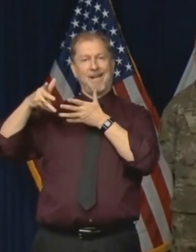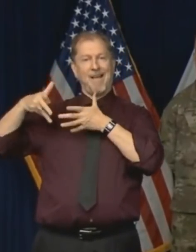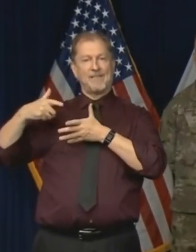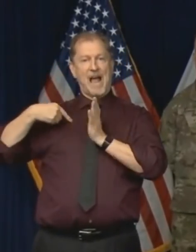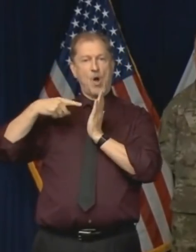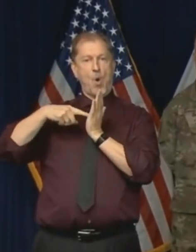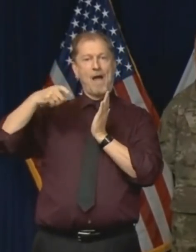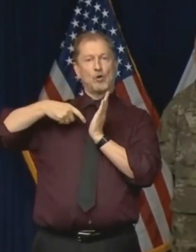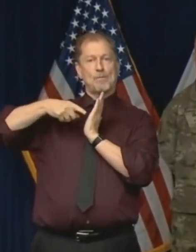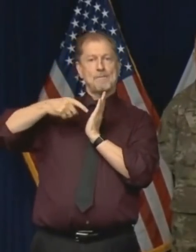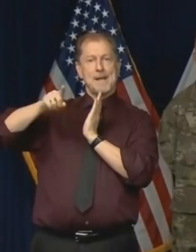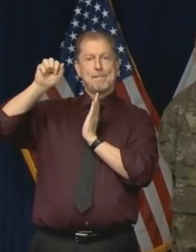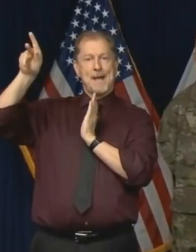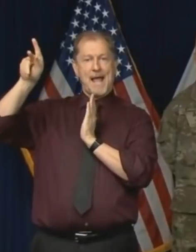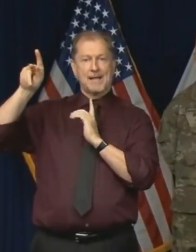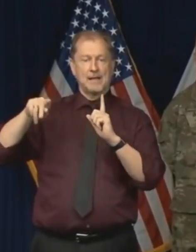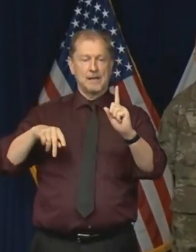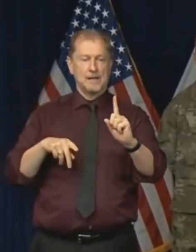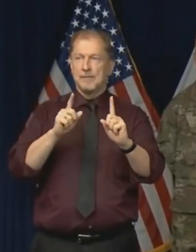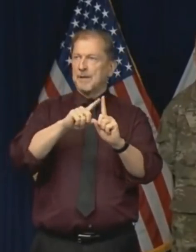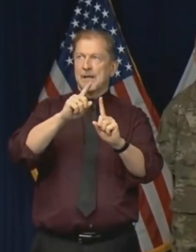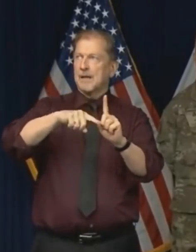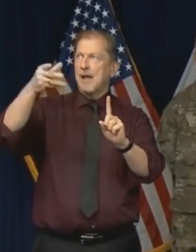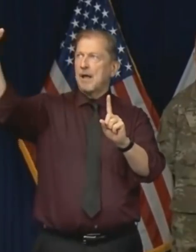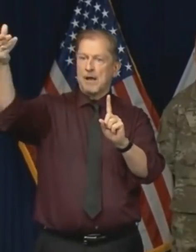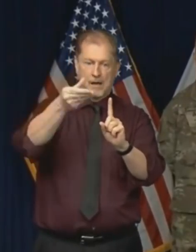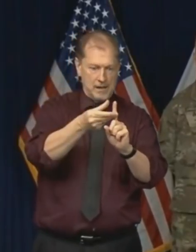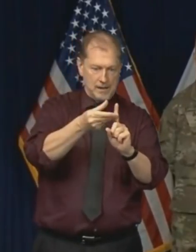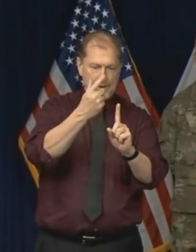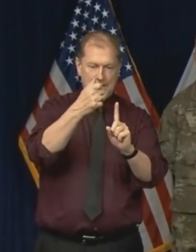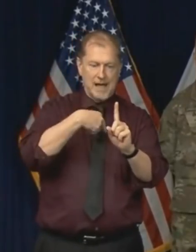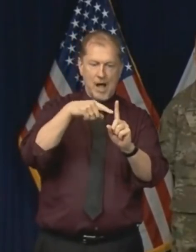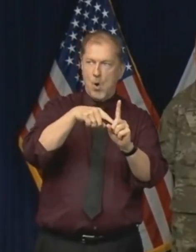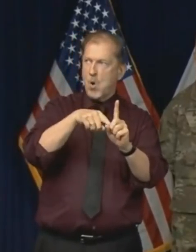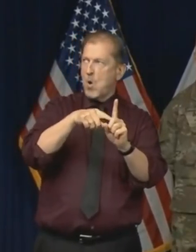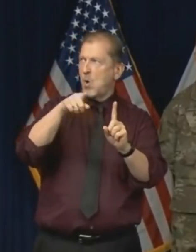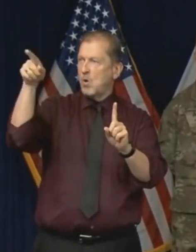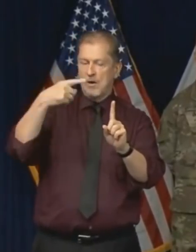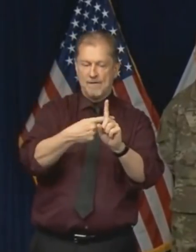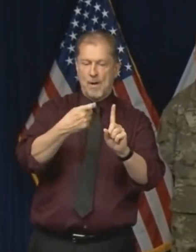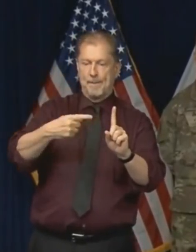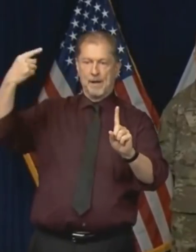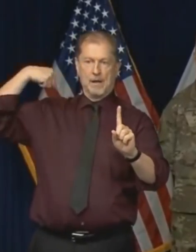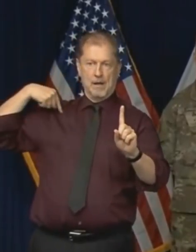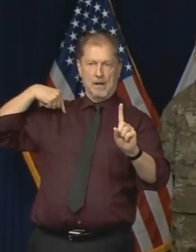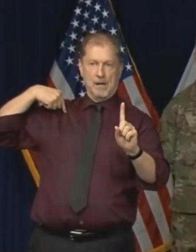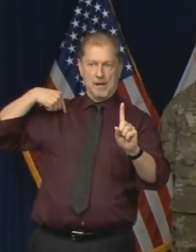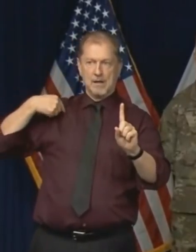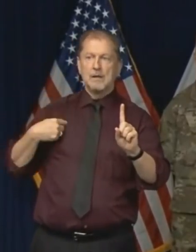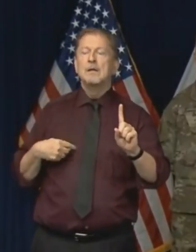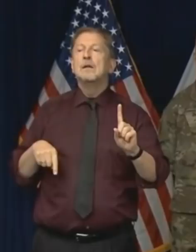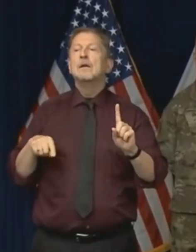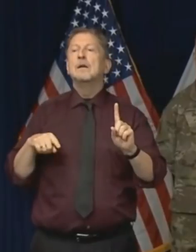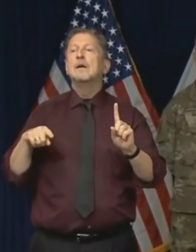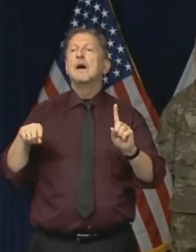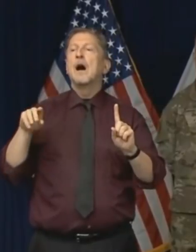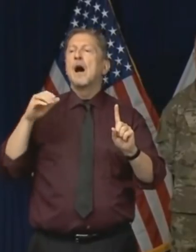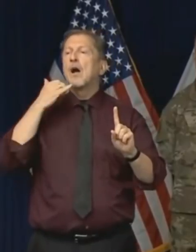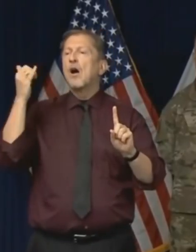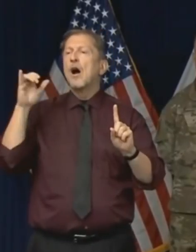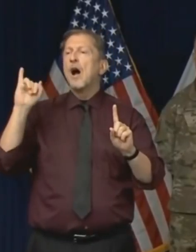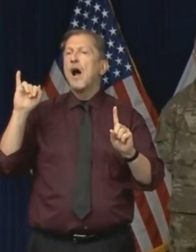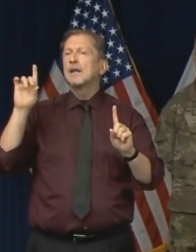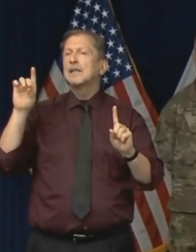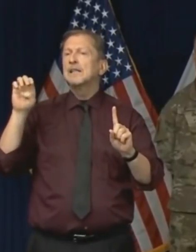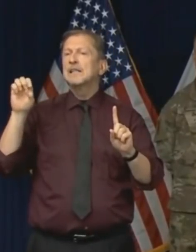she can't get her unemployment stimulus because of it either. Since then we've heard of other people in the same predicament. I was told by an IDES spokesperson last night it's